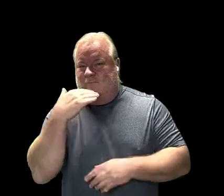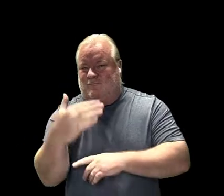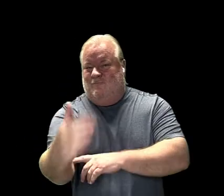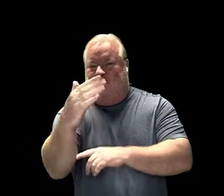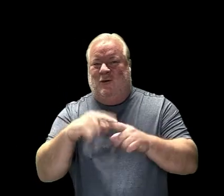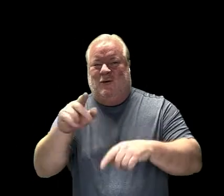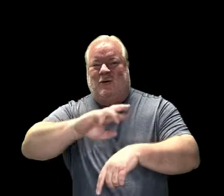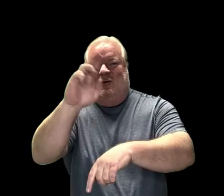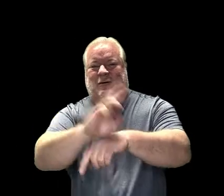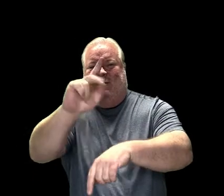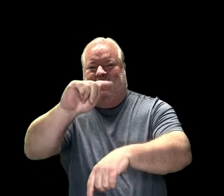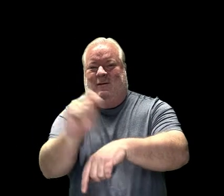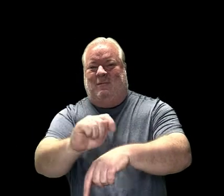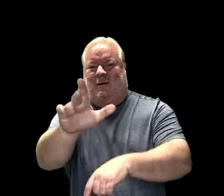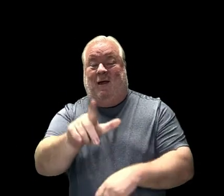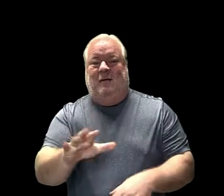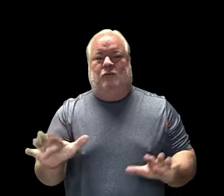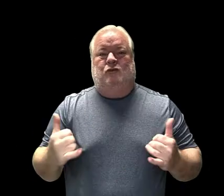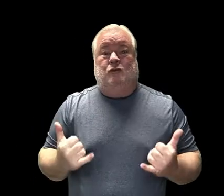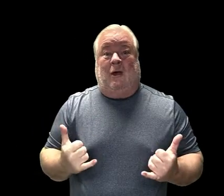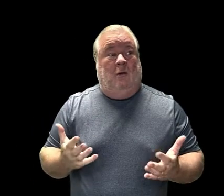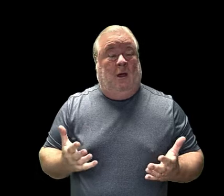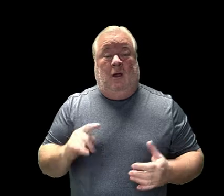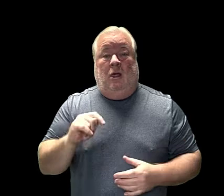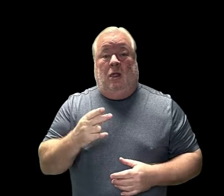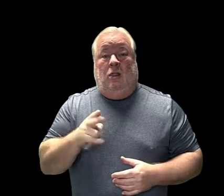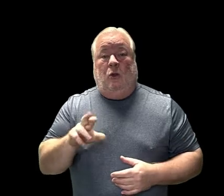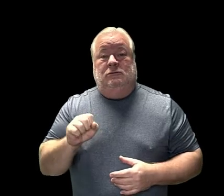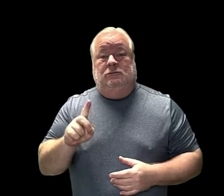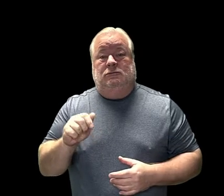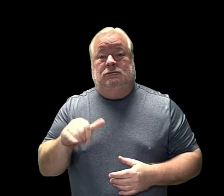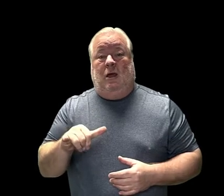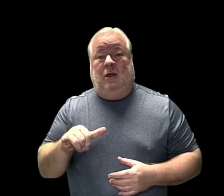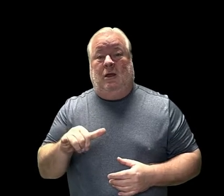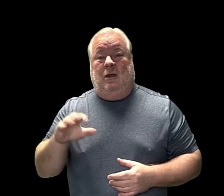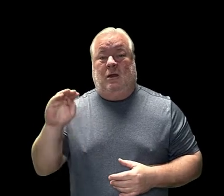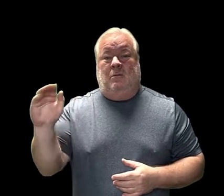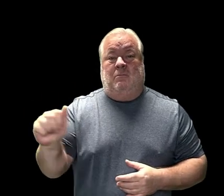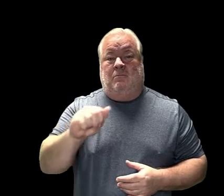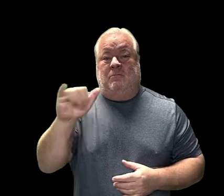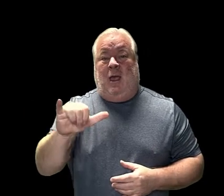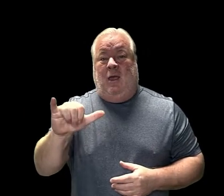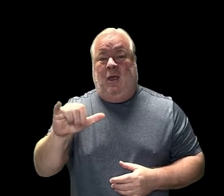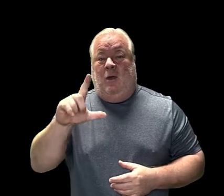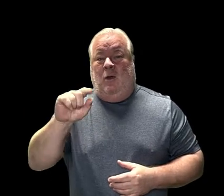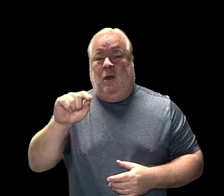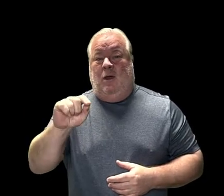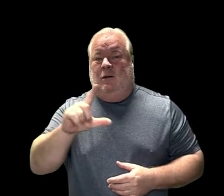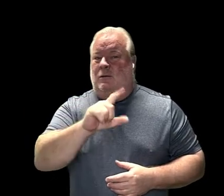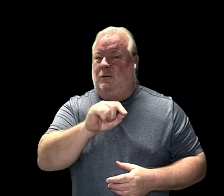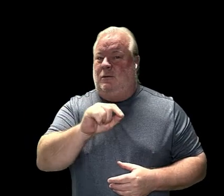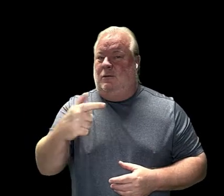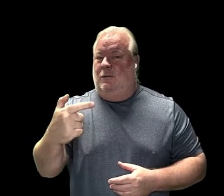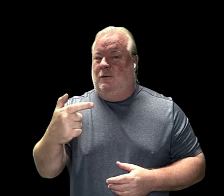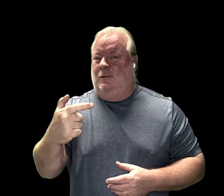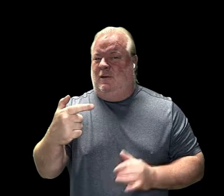Good morning, Raymond Temple. Today is Thursday, May 20th,